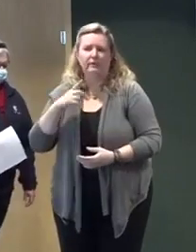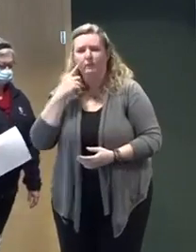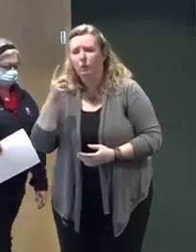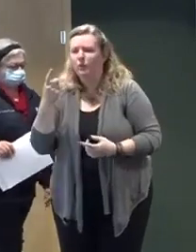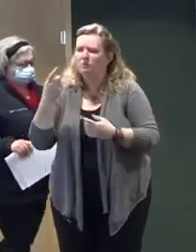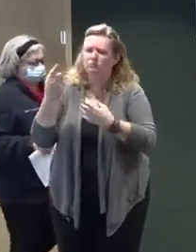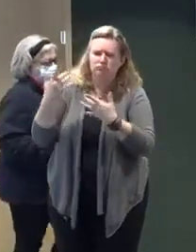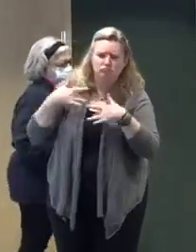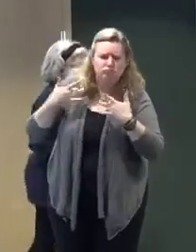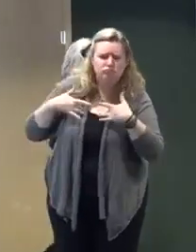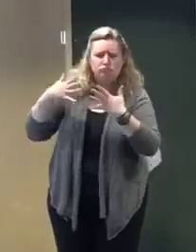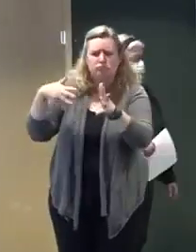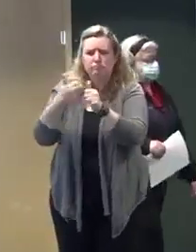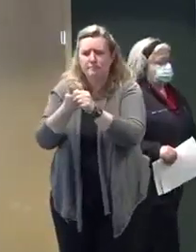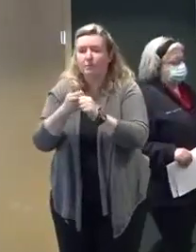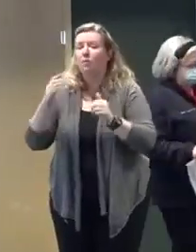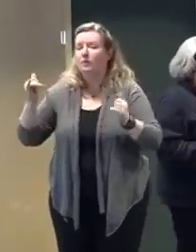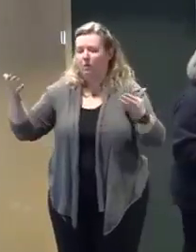Diane Gutierrez-Skiccetti.